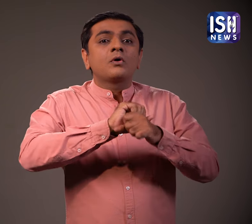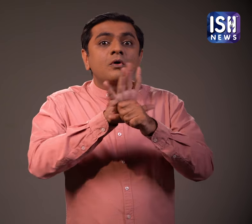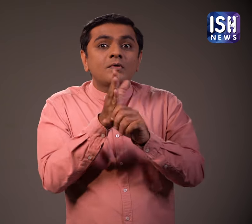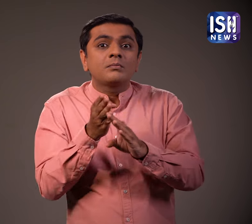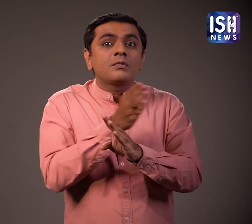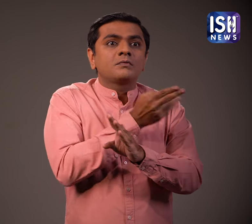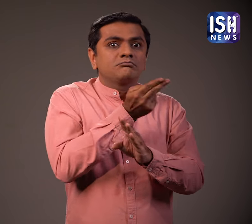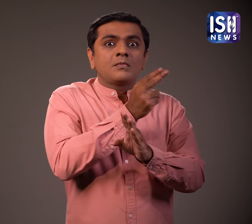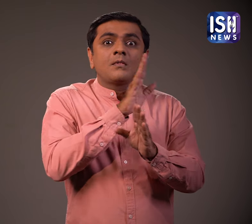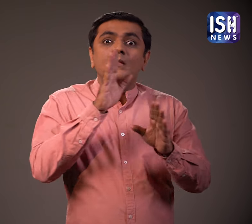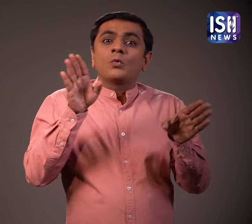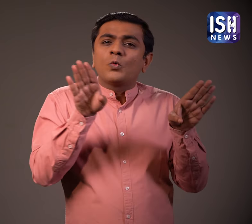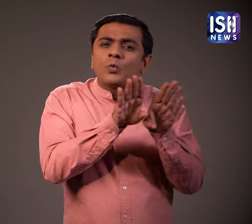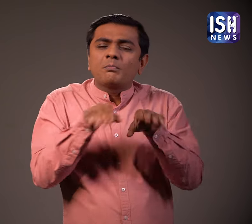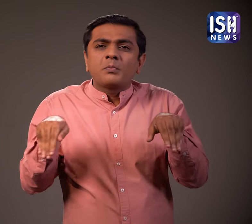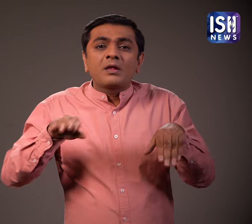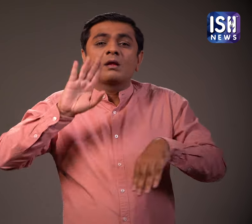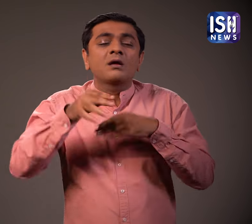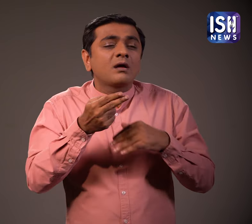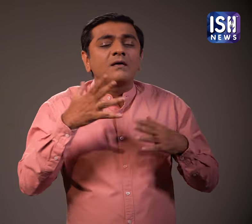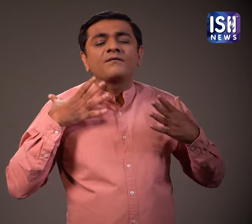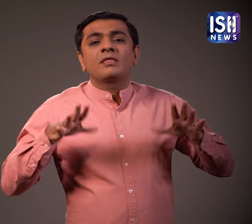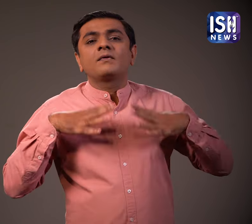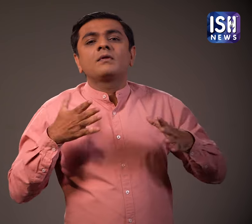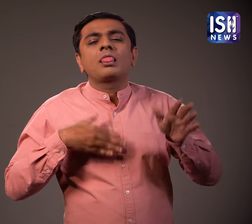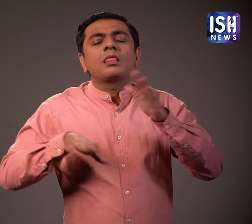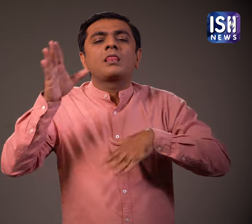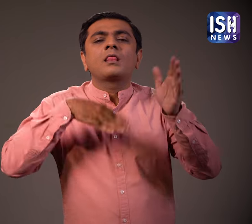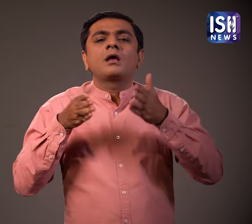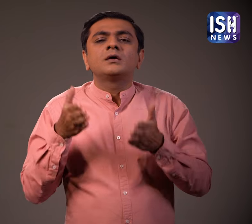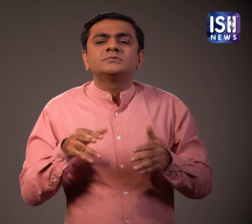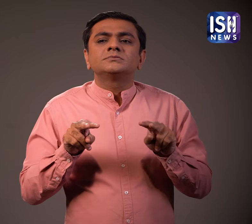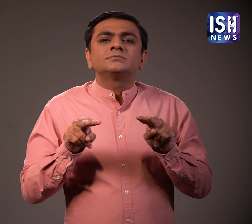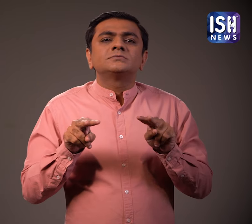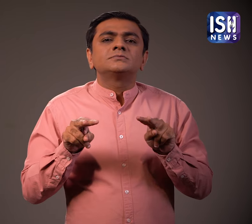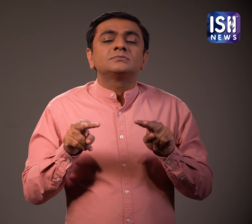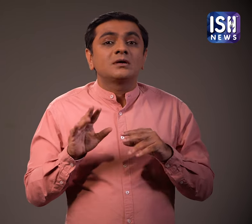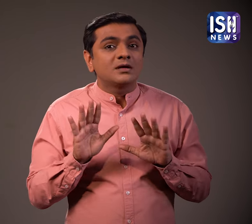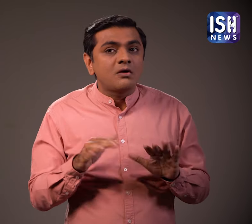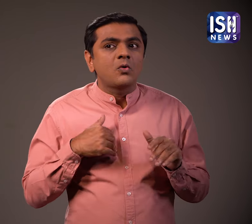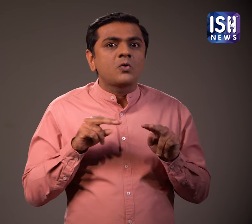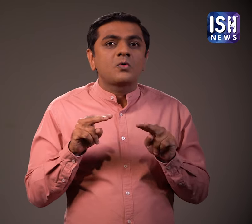Before the COVID-19 pandemic, the situation was better. However now after the pandemic, people have got the habit of not buying the tickets.